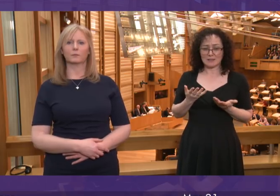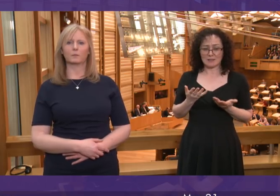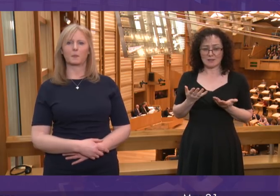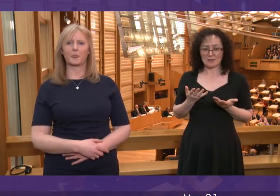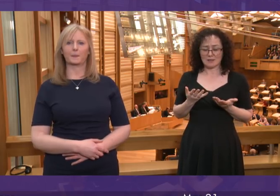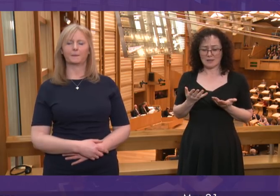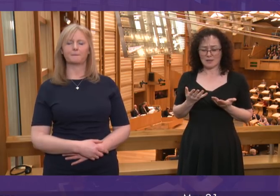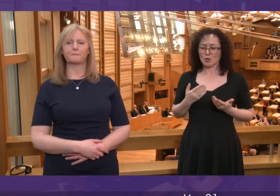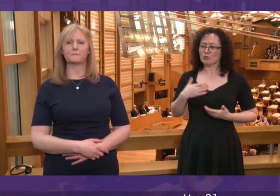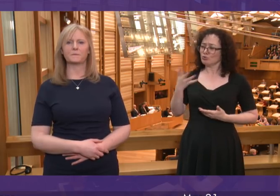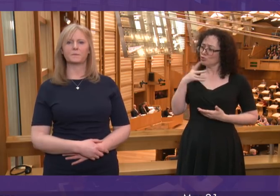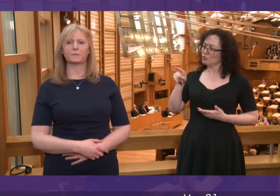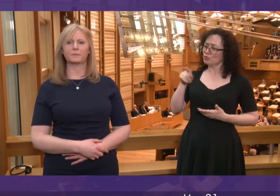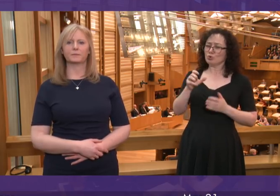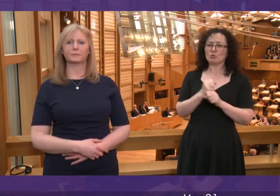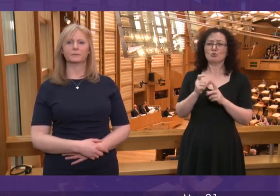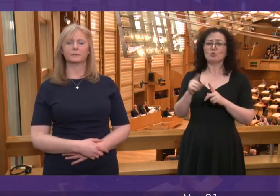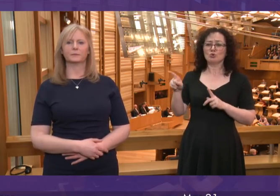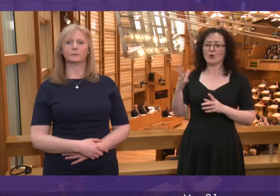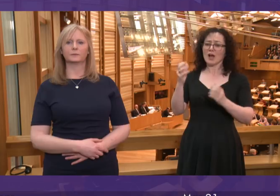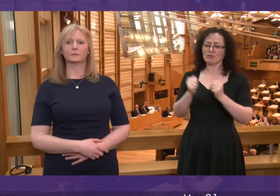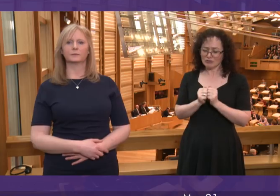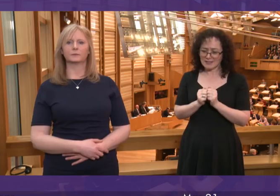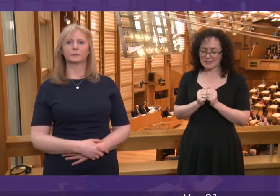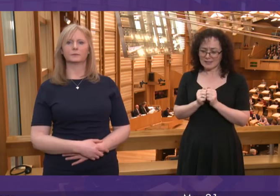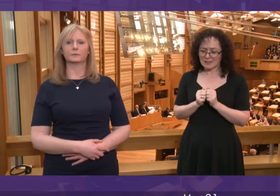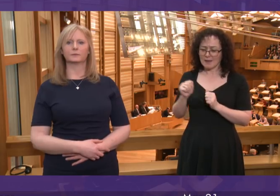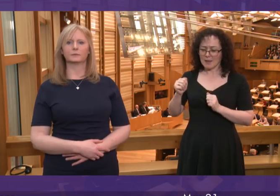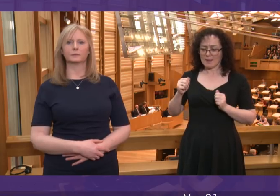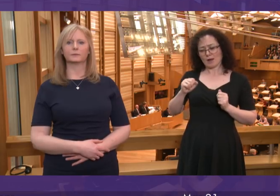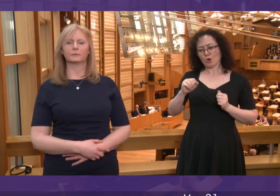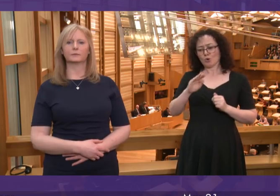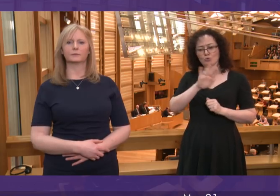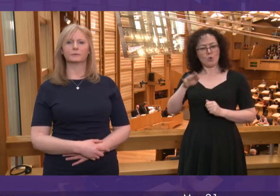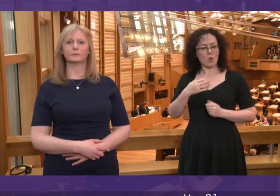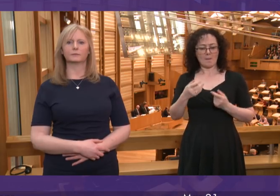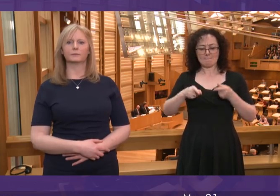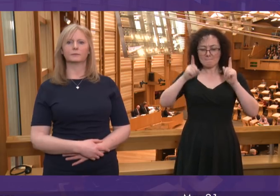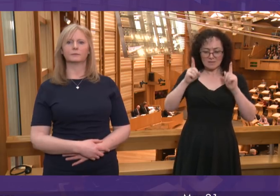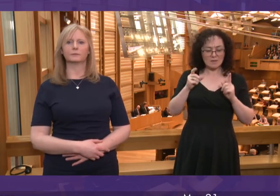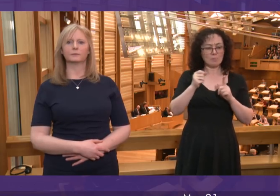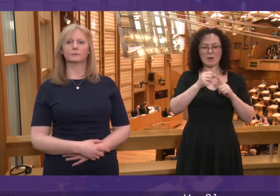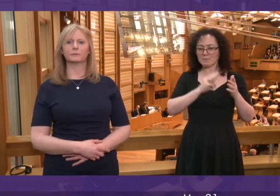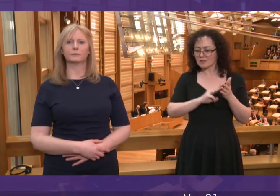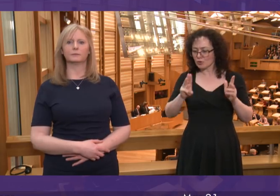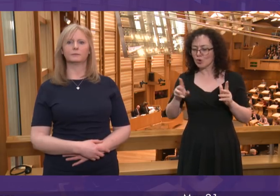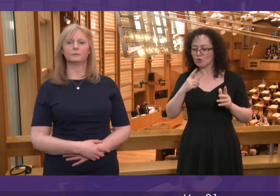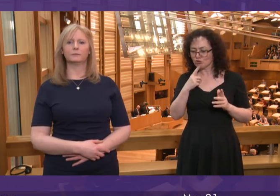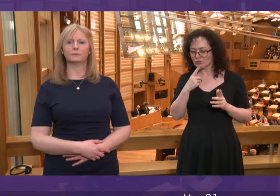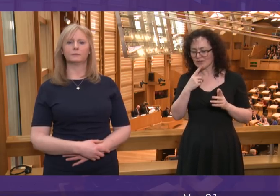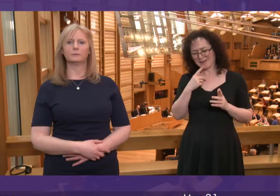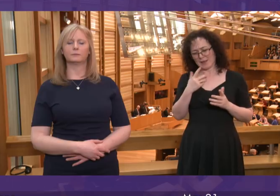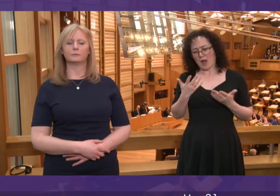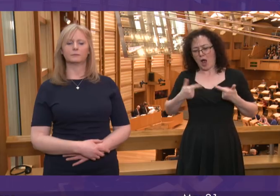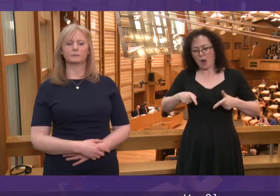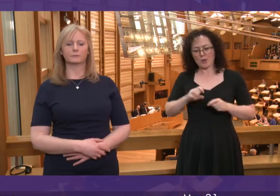should ever threaten such catastrophic consequences no matter how much she wants her policy to pass? The First